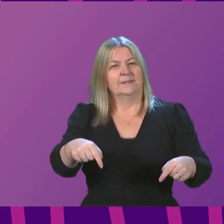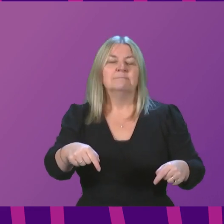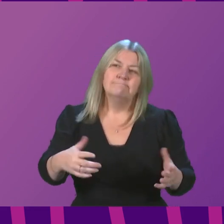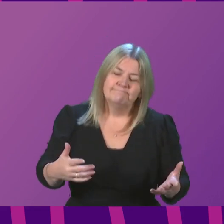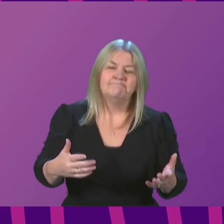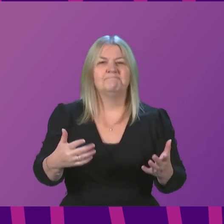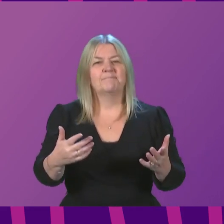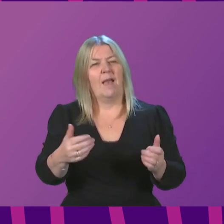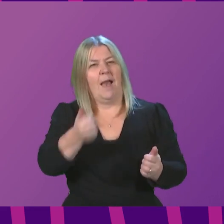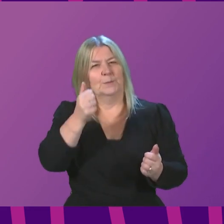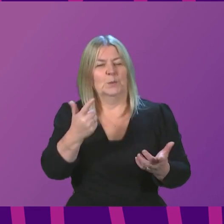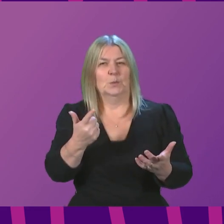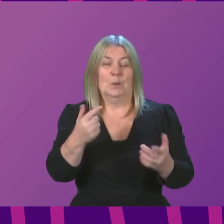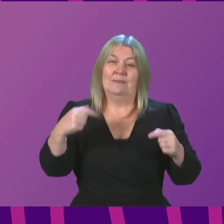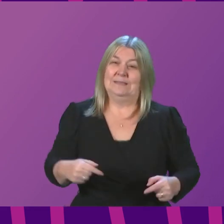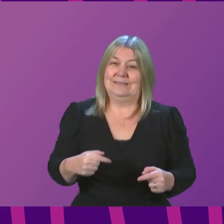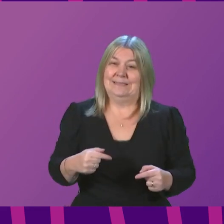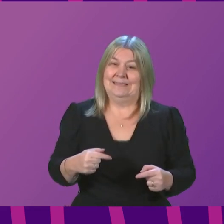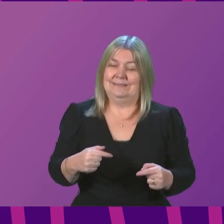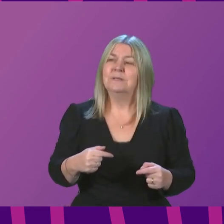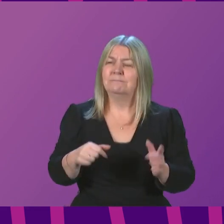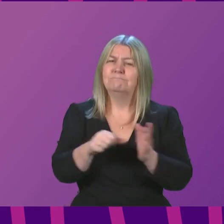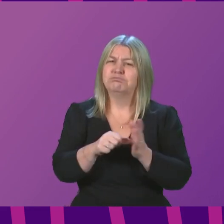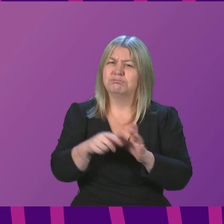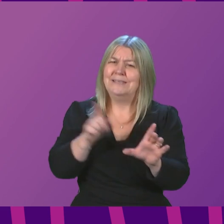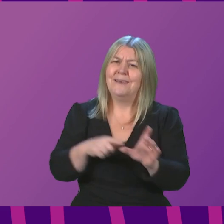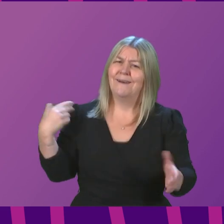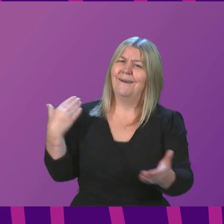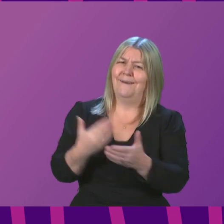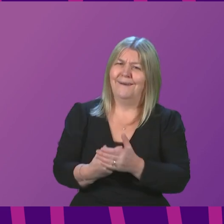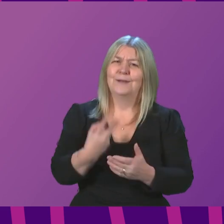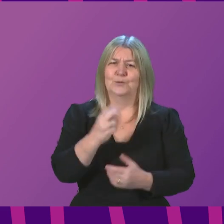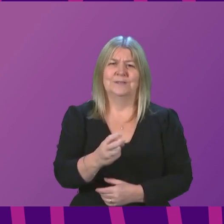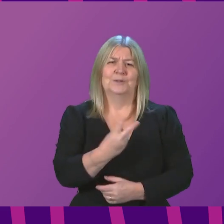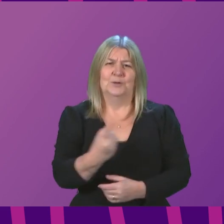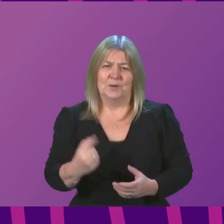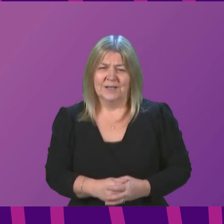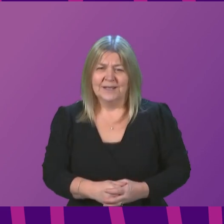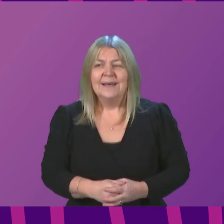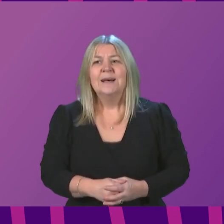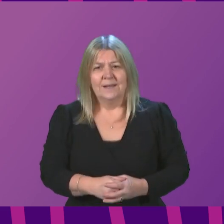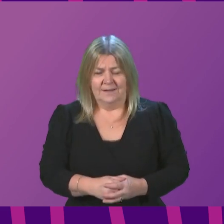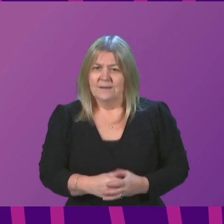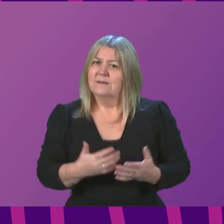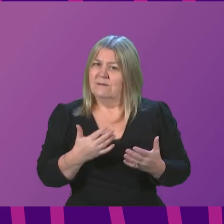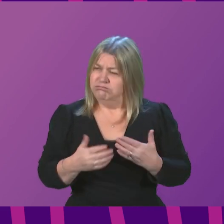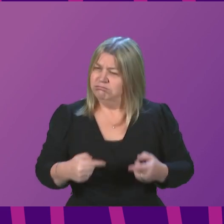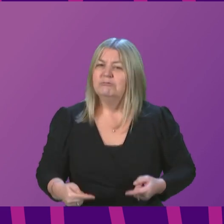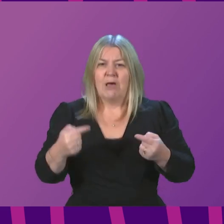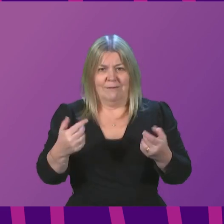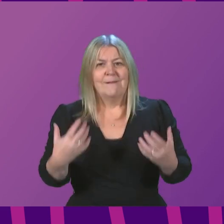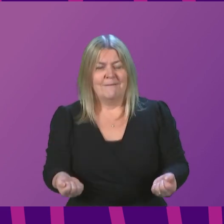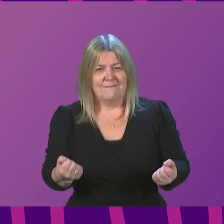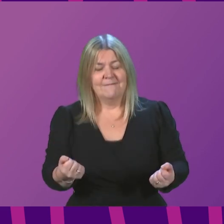understatement. has been another really difficult year, but despite these renewed challenges that we face now, I